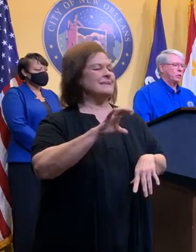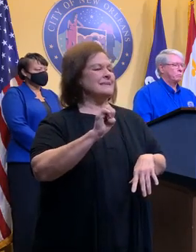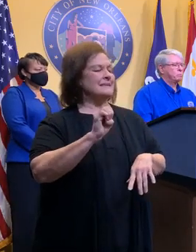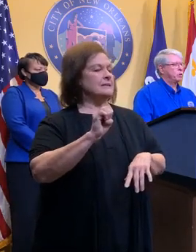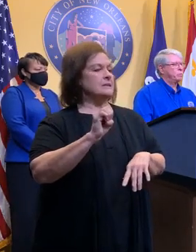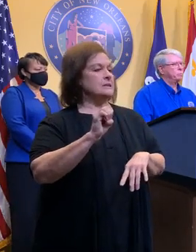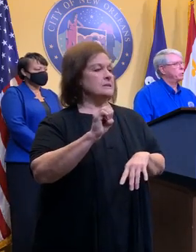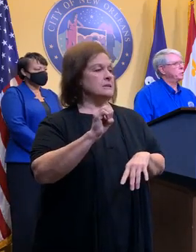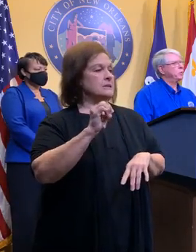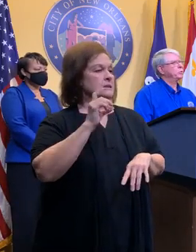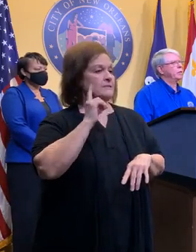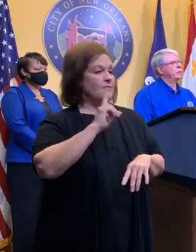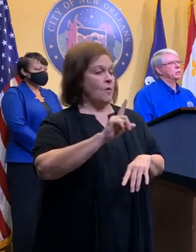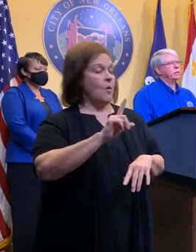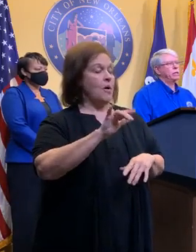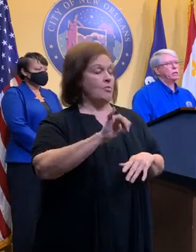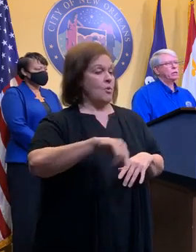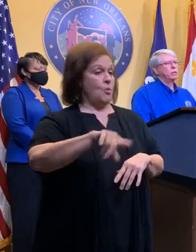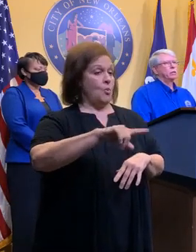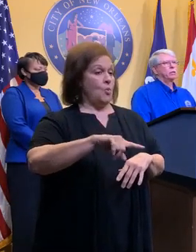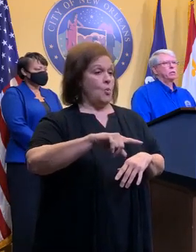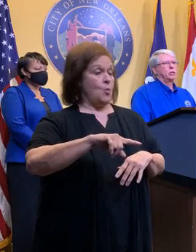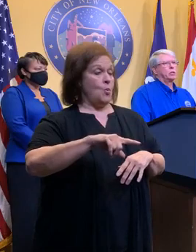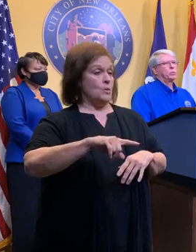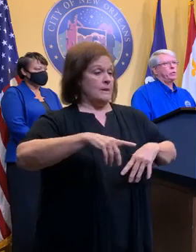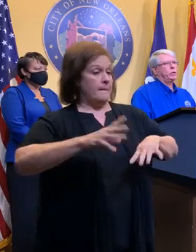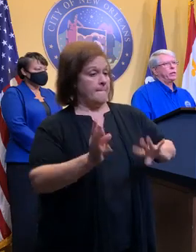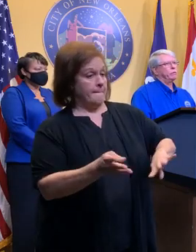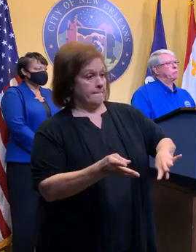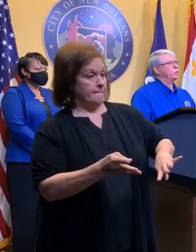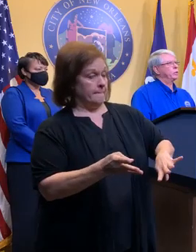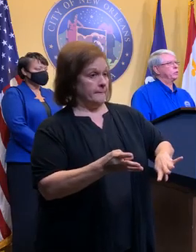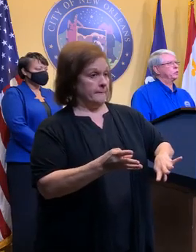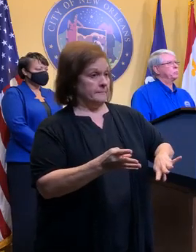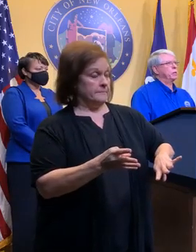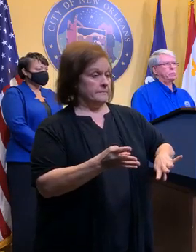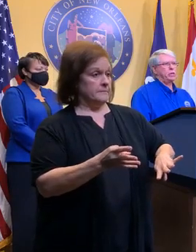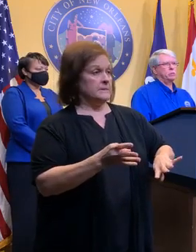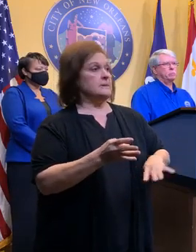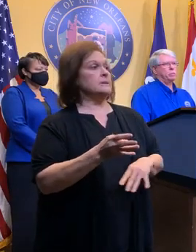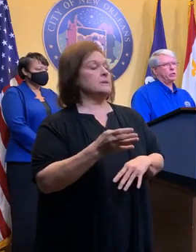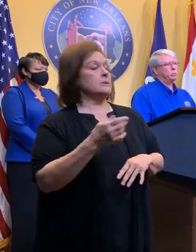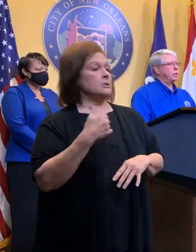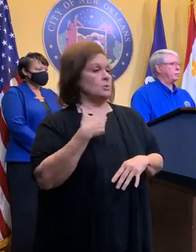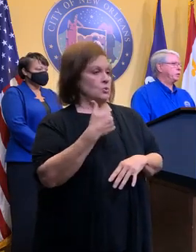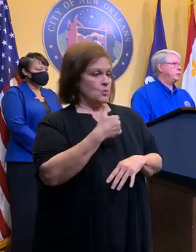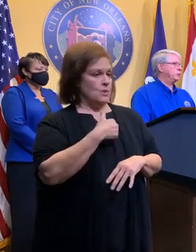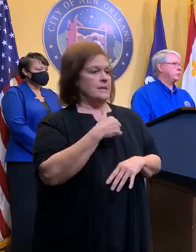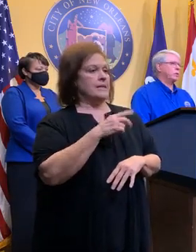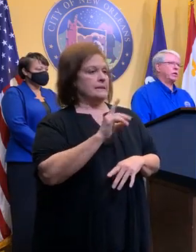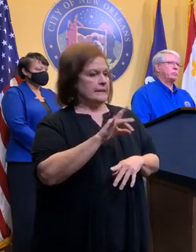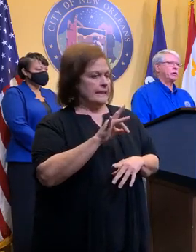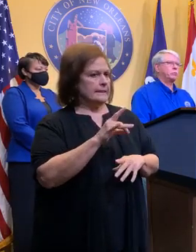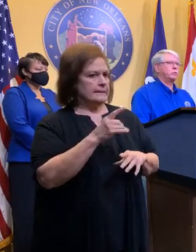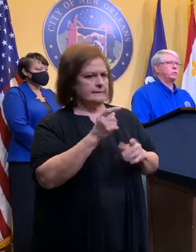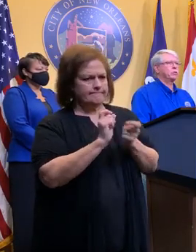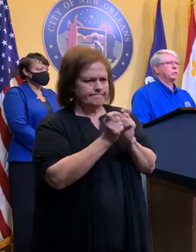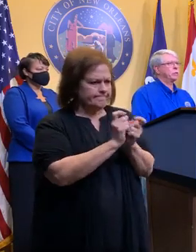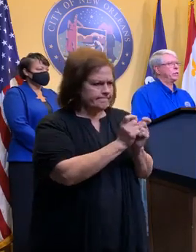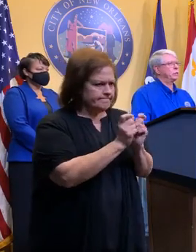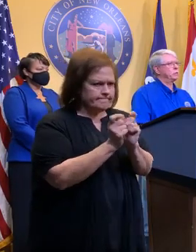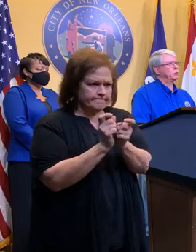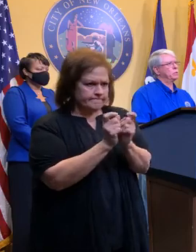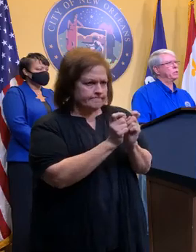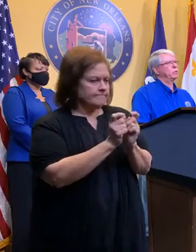permanent pump stations out at the lake. We have requested some minor modifications to our operating